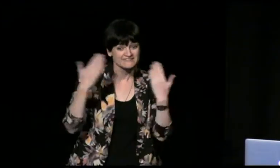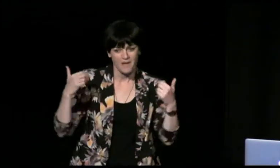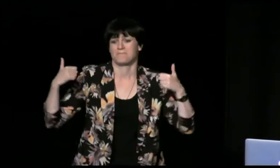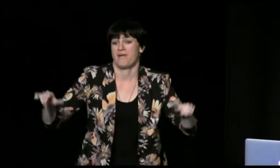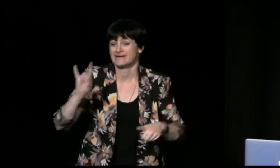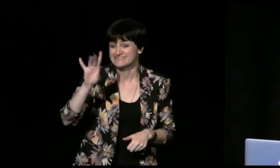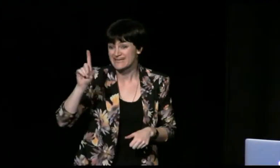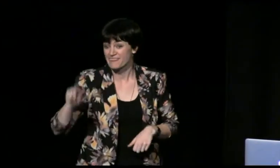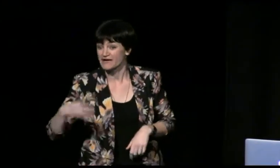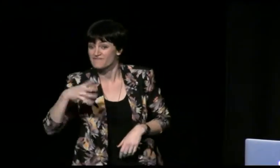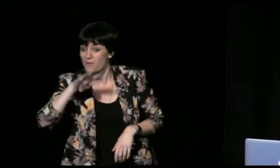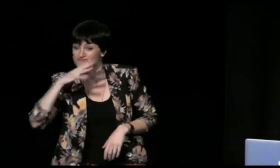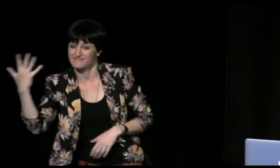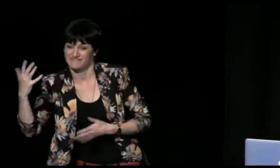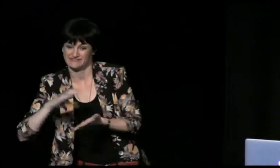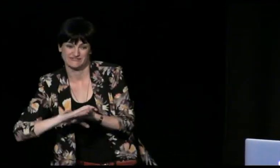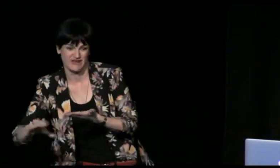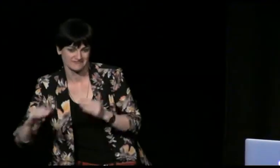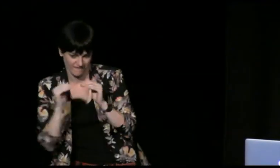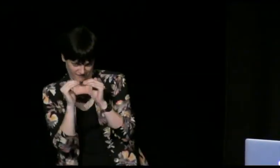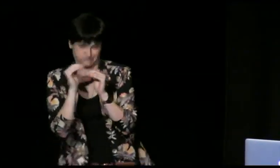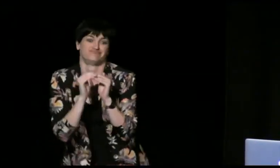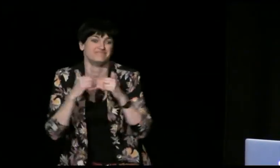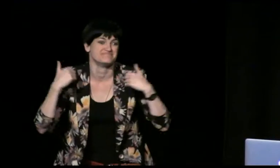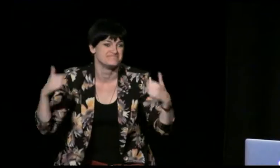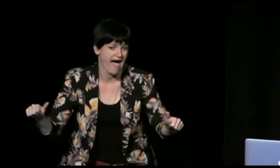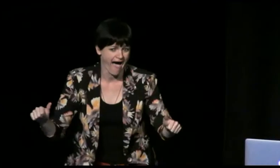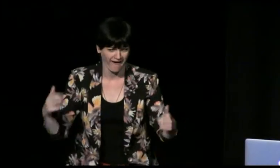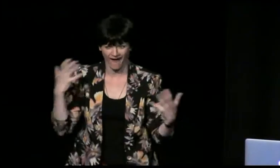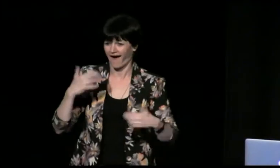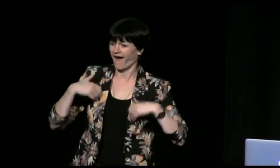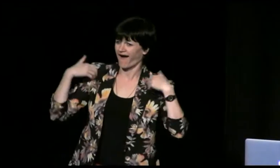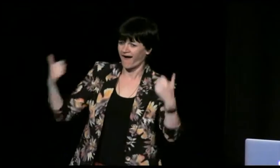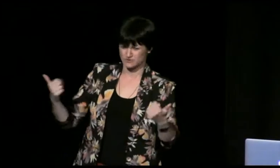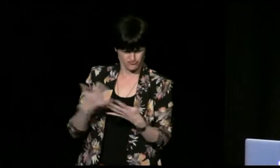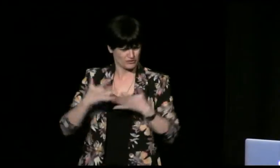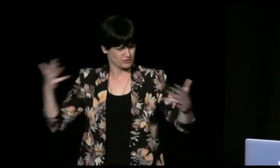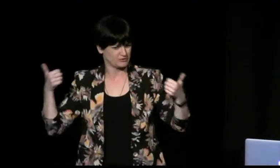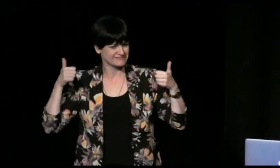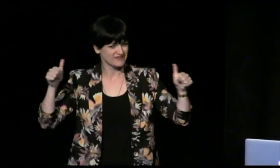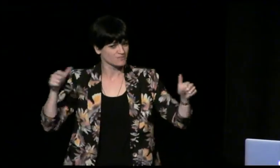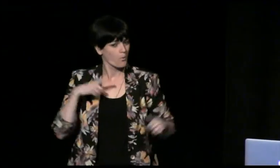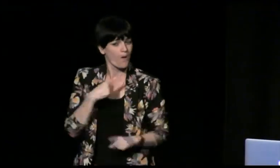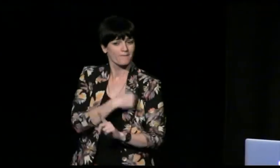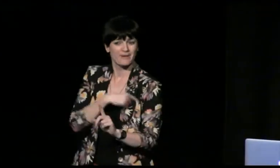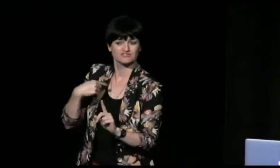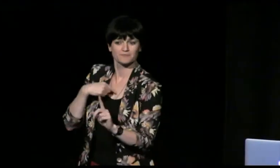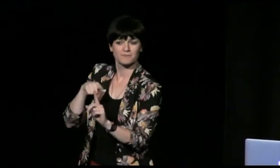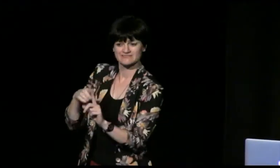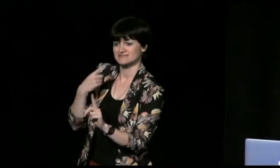two month period on the last day we finally got over that 10,000 barriers 10,415 by the time it closed which